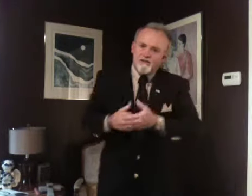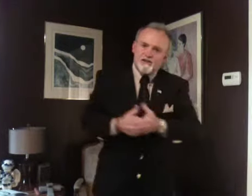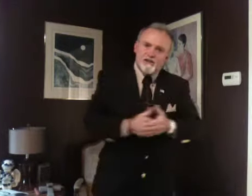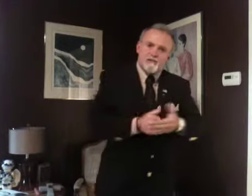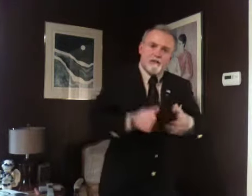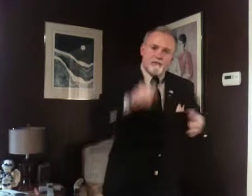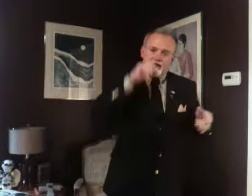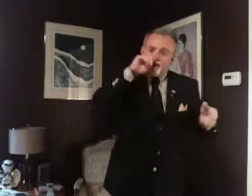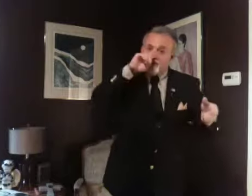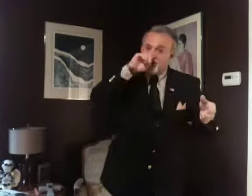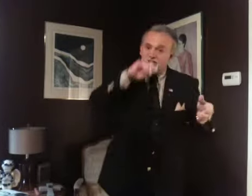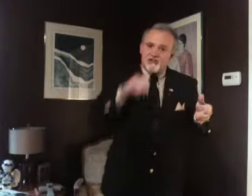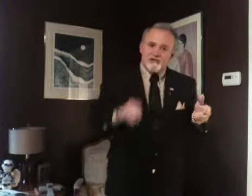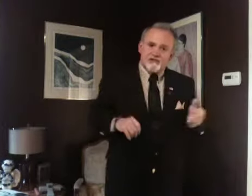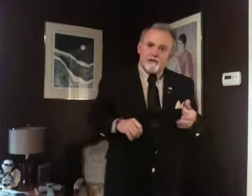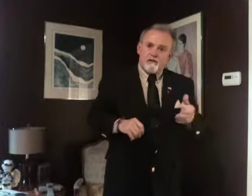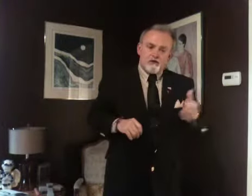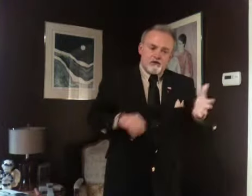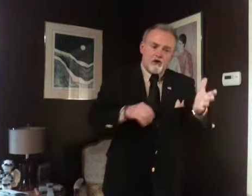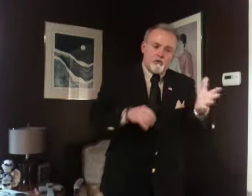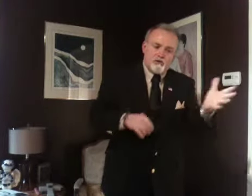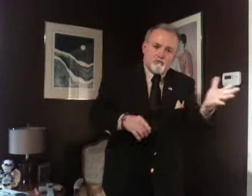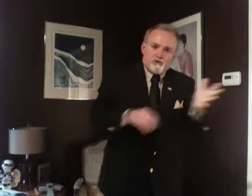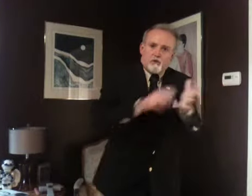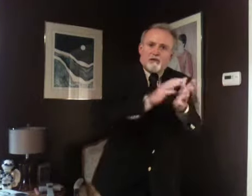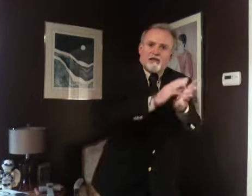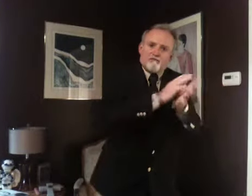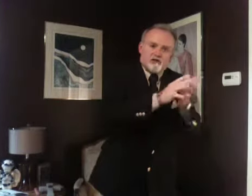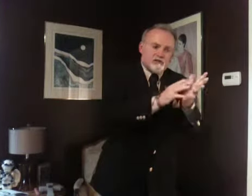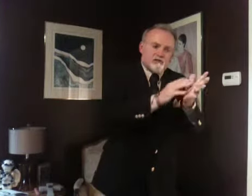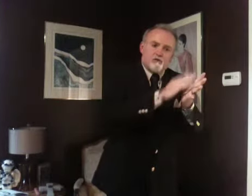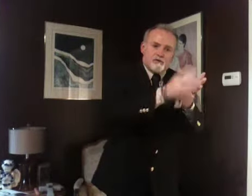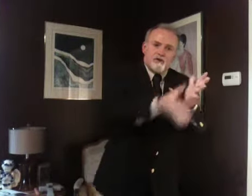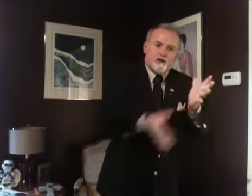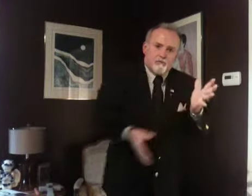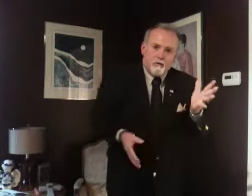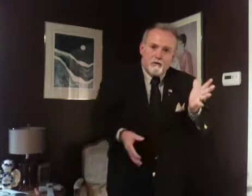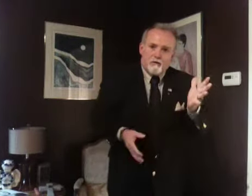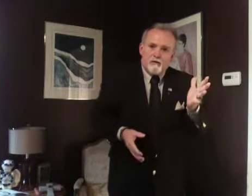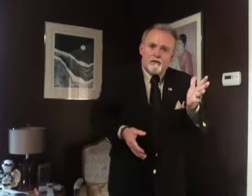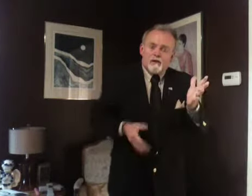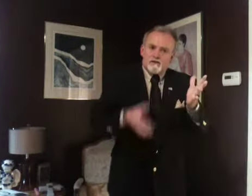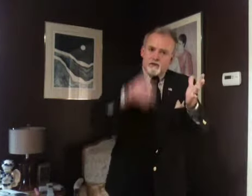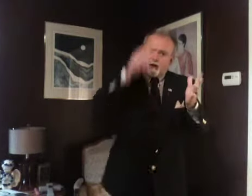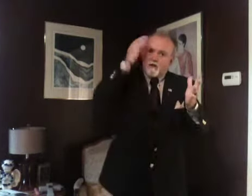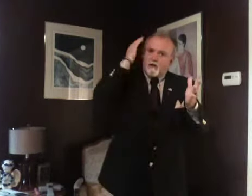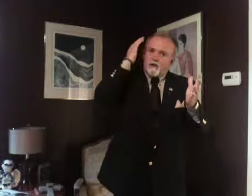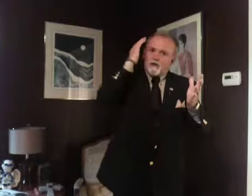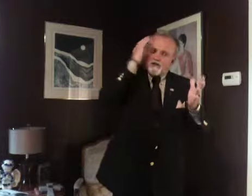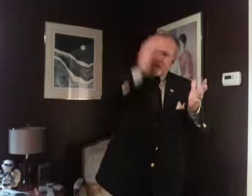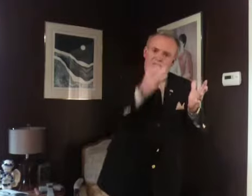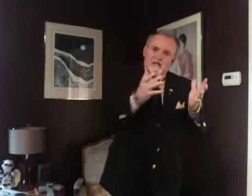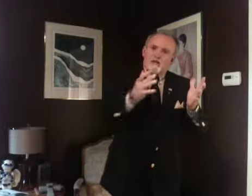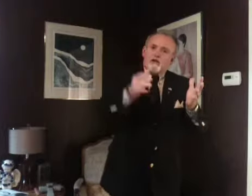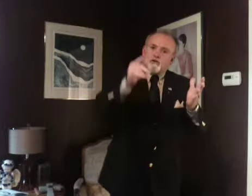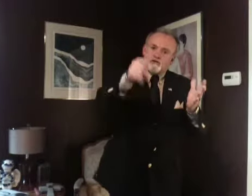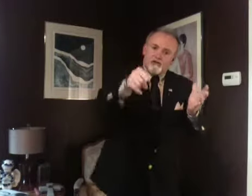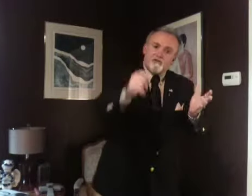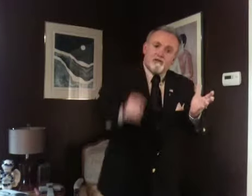discussed about, making new visions. You know you already got visions of what you're going to do tomorrow. Start seeing yourself through